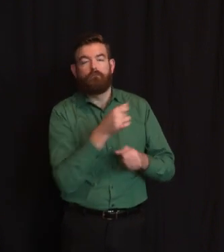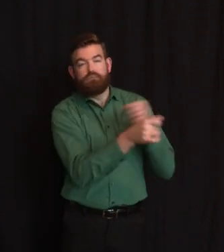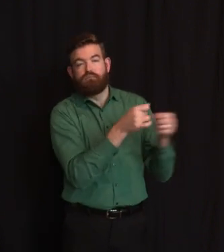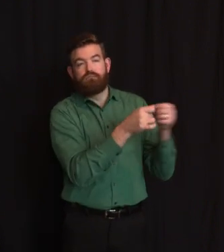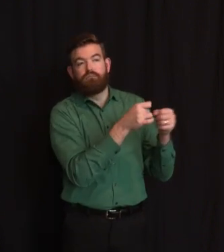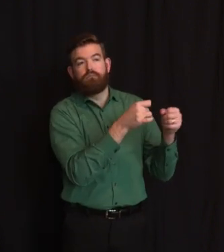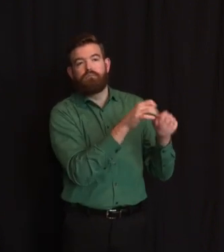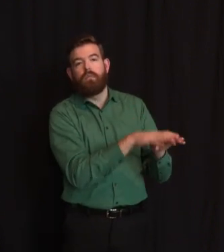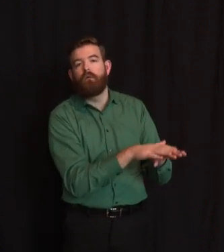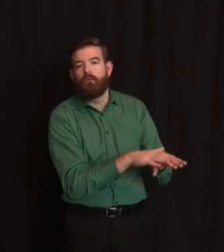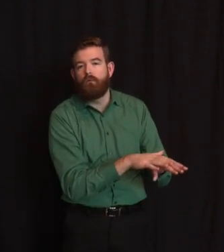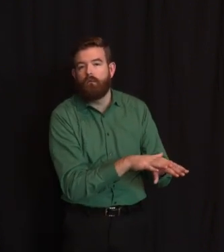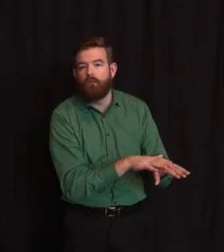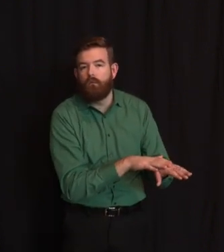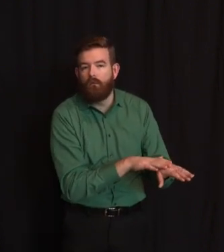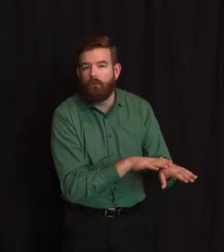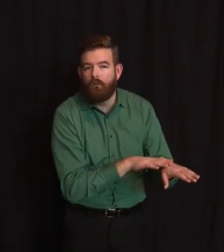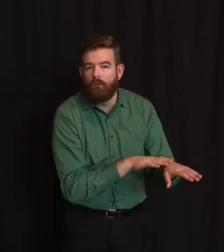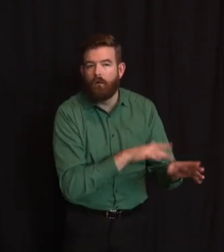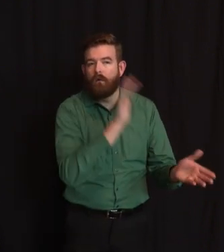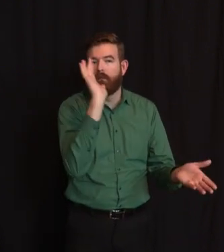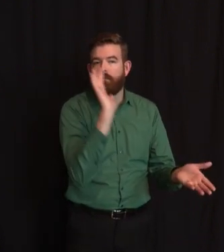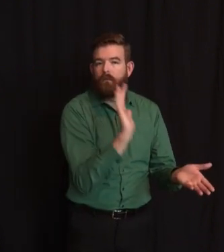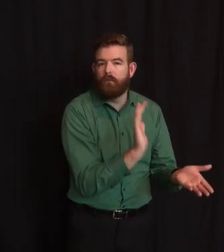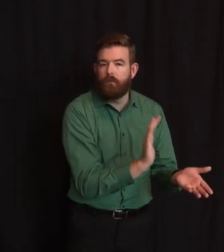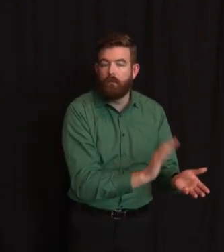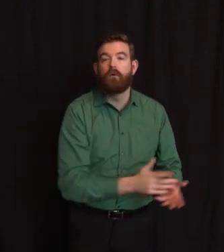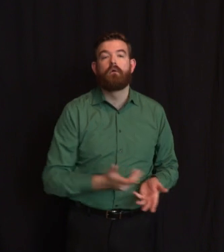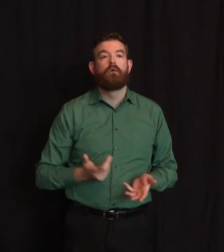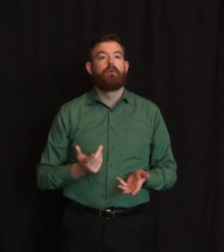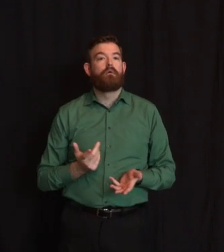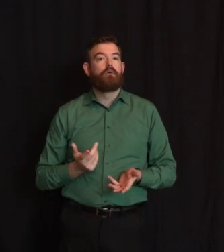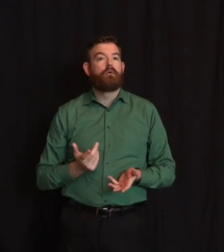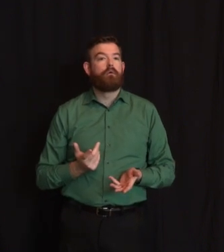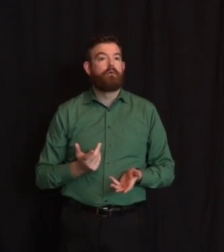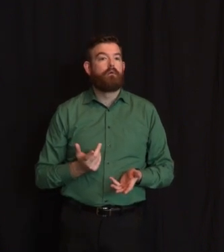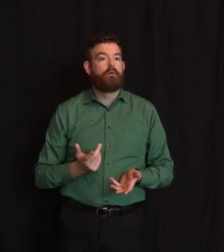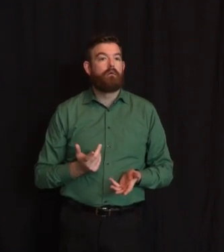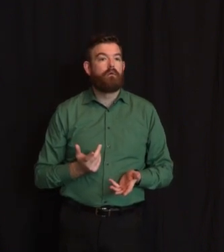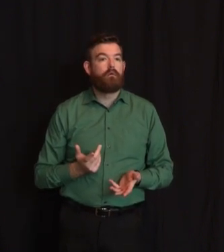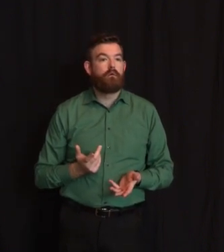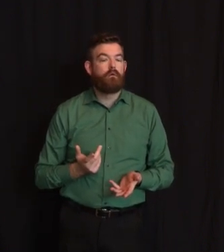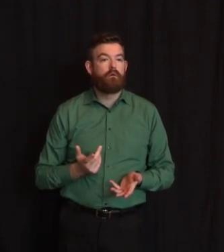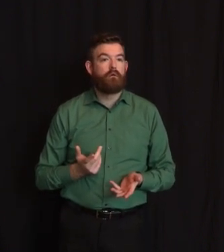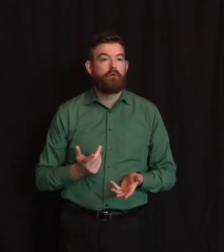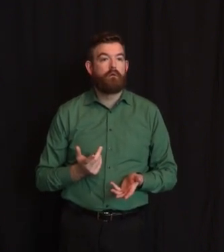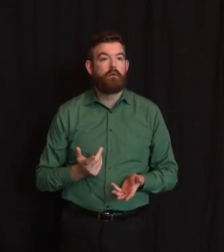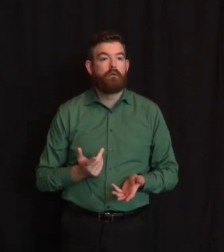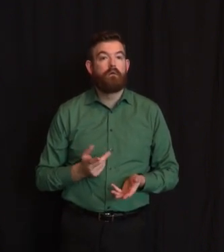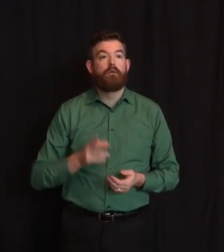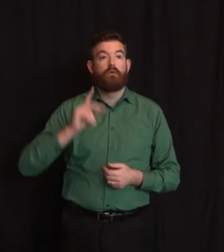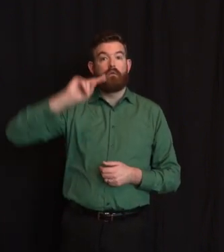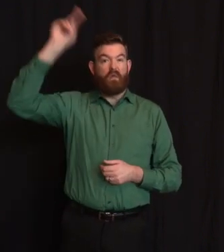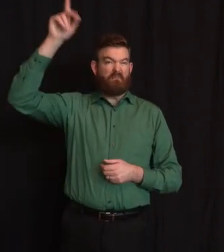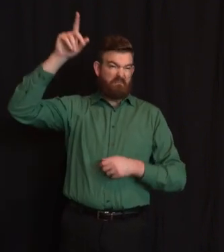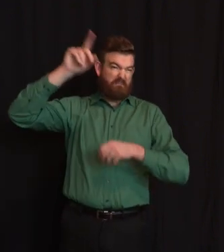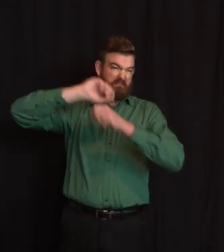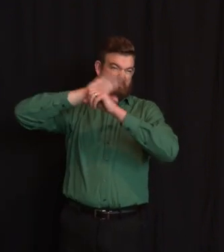disease moving down the state. But overall, we are seeing a flattening. That was the